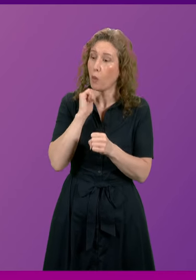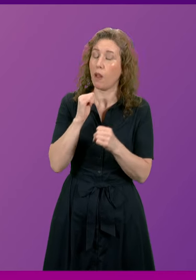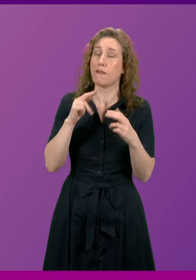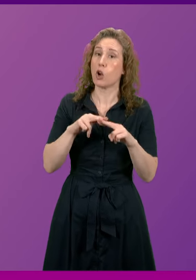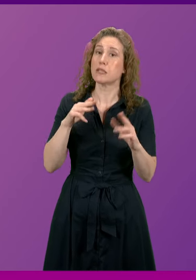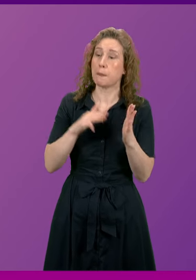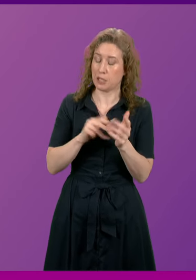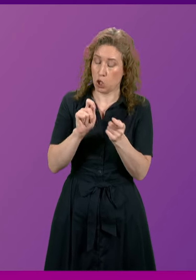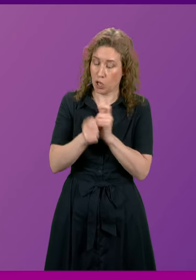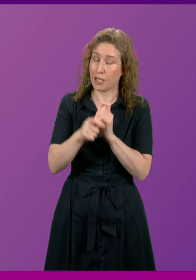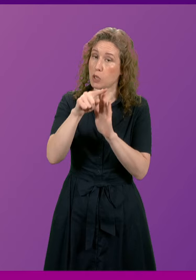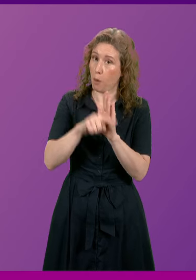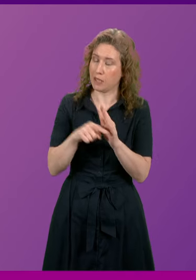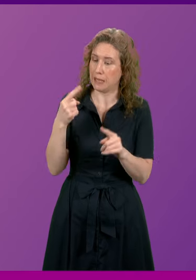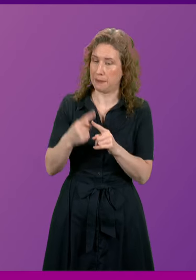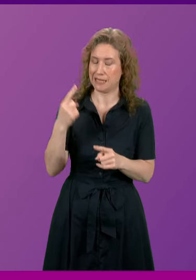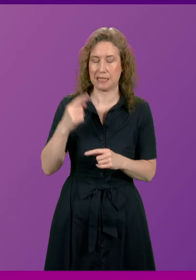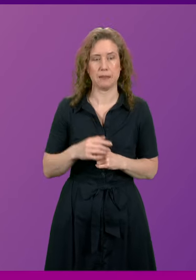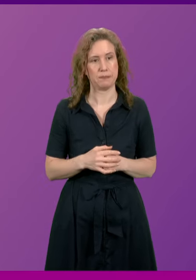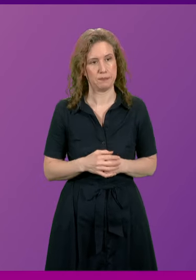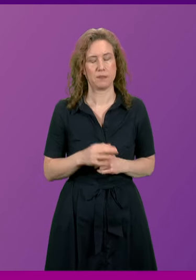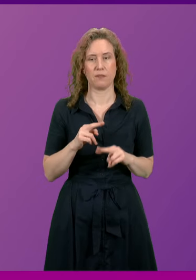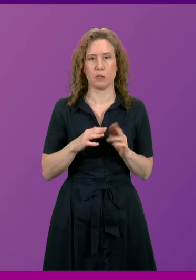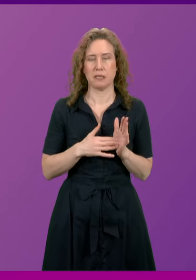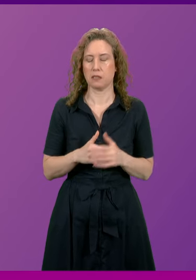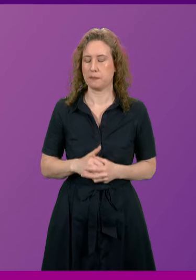minister change this policy immediately? First minister.